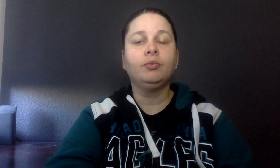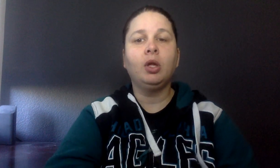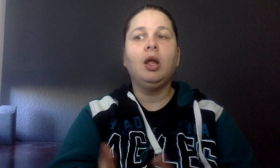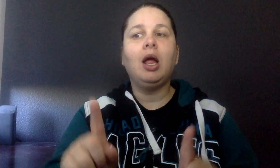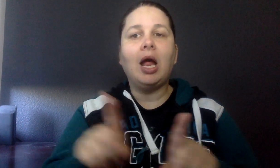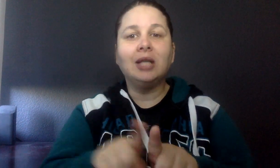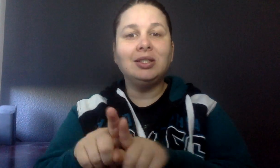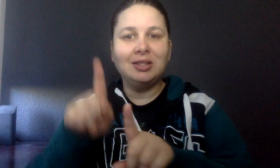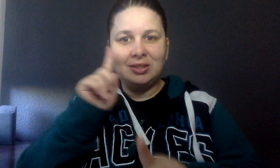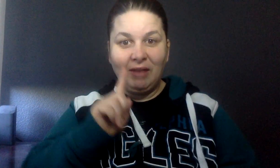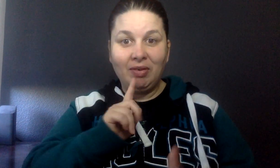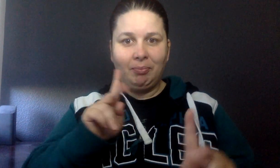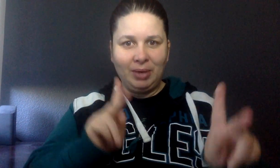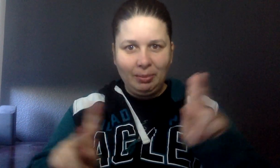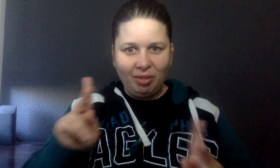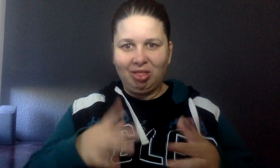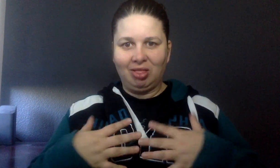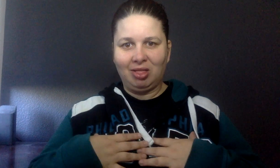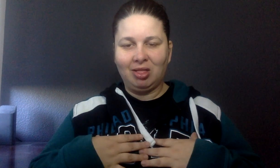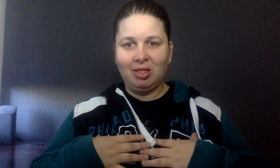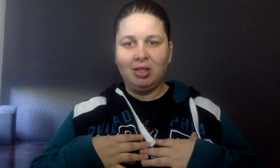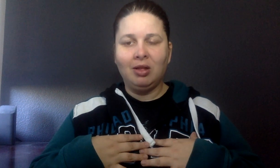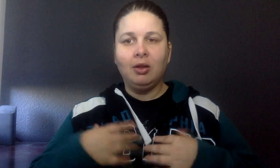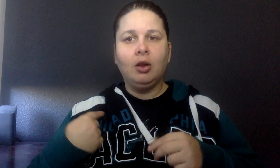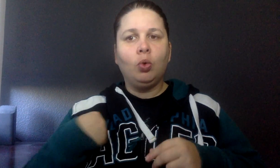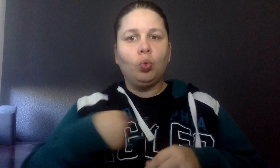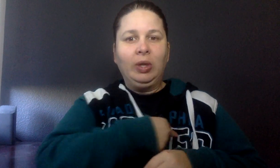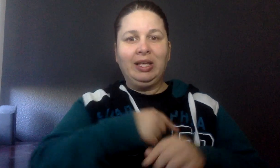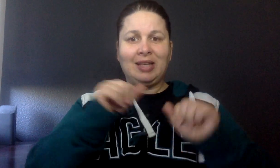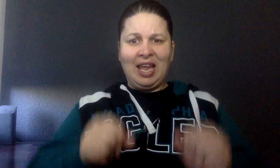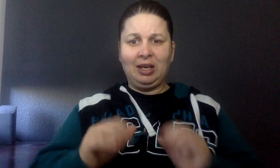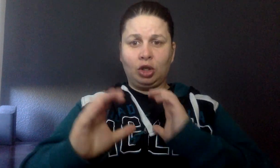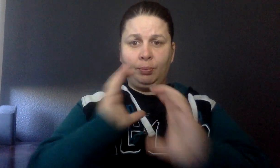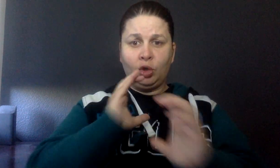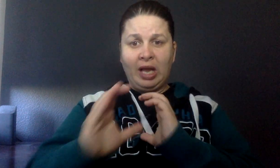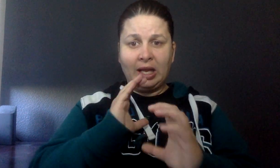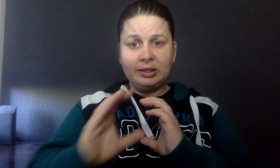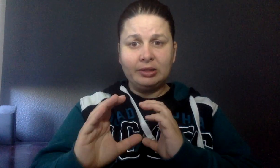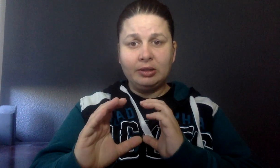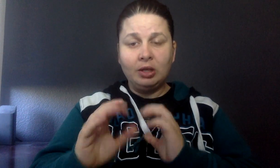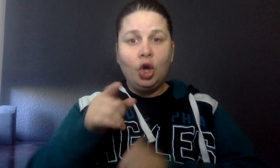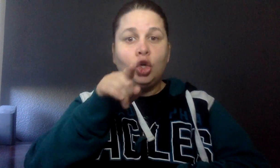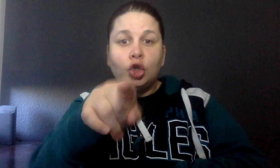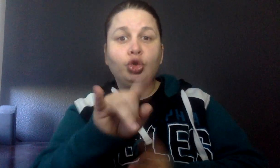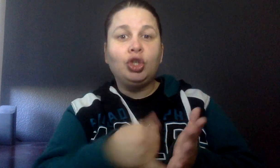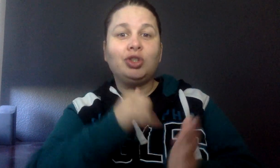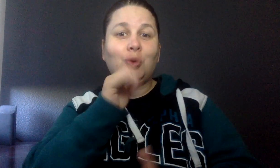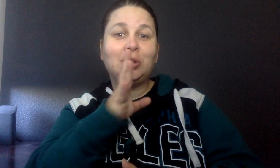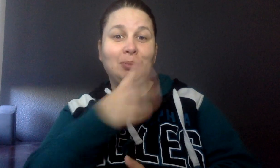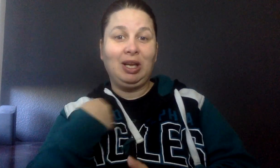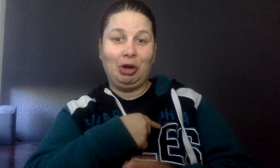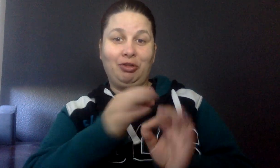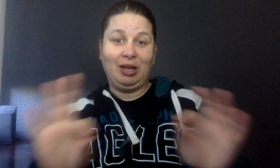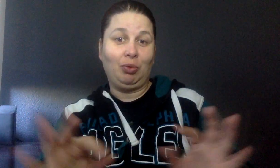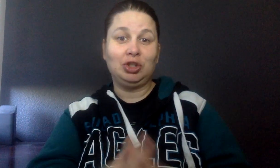As deaf people, we can communicate. You just don't speak our language.